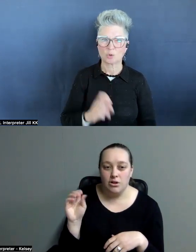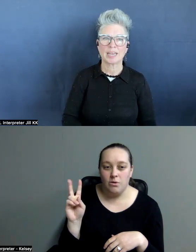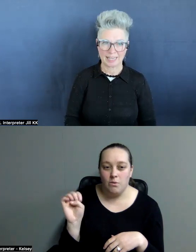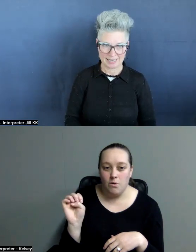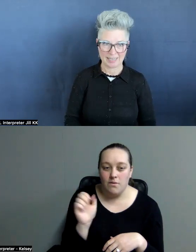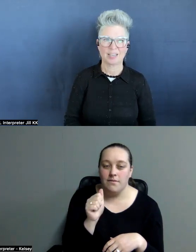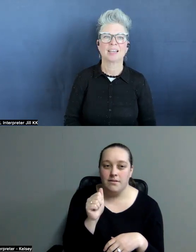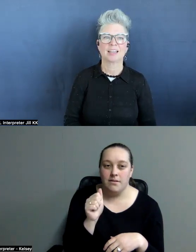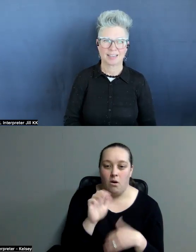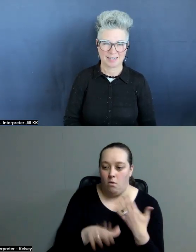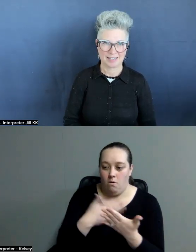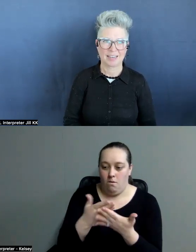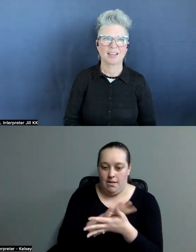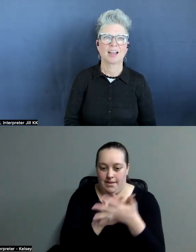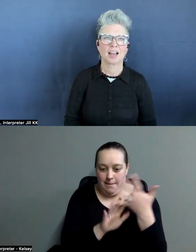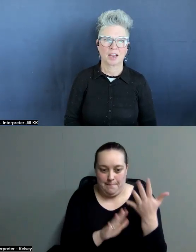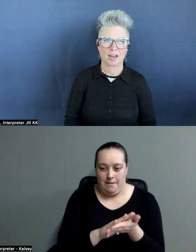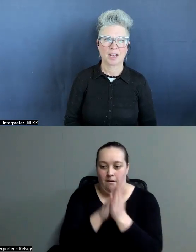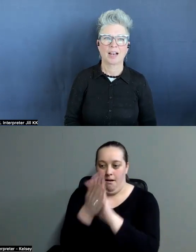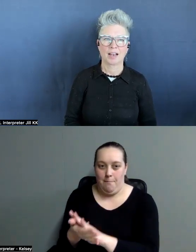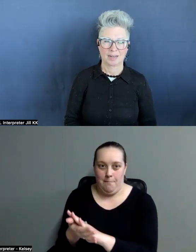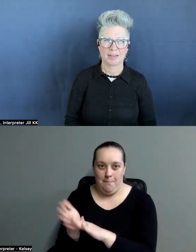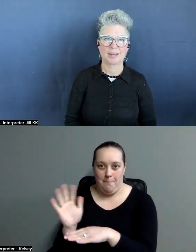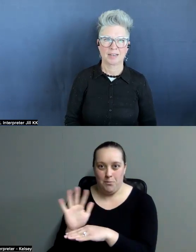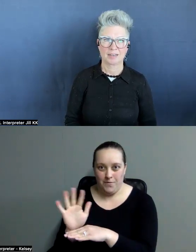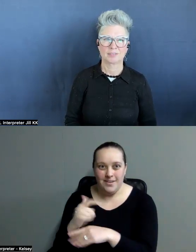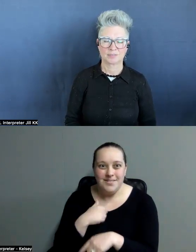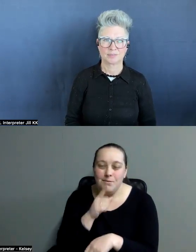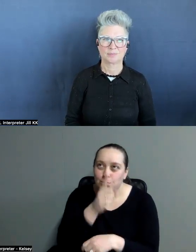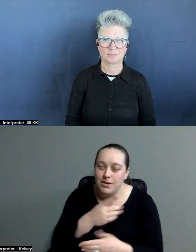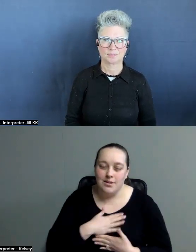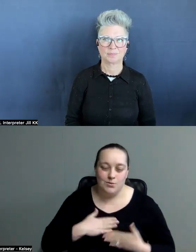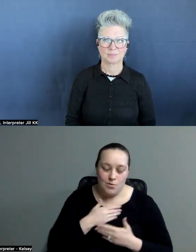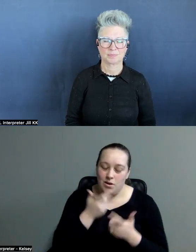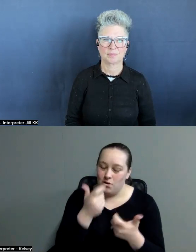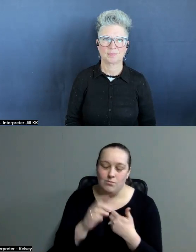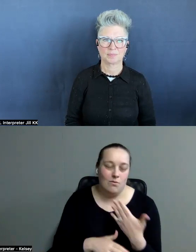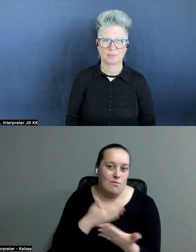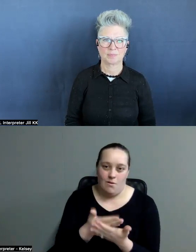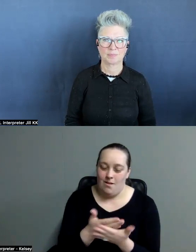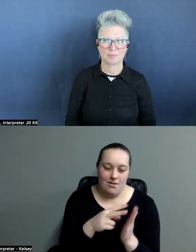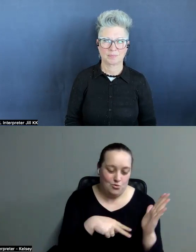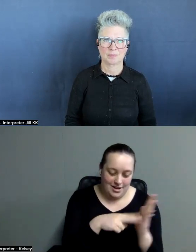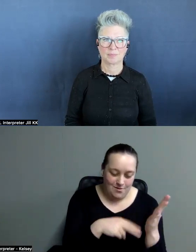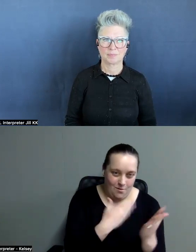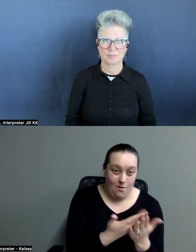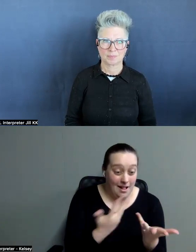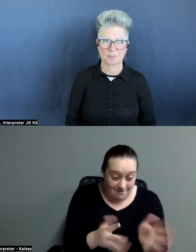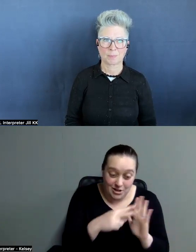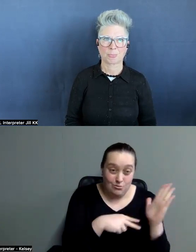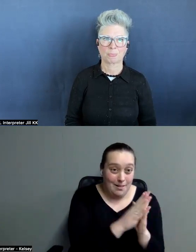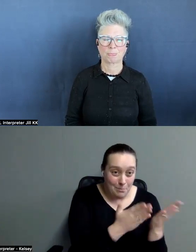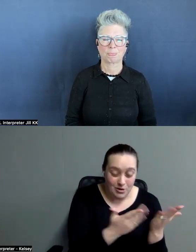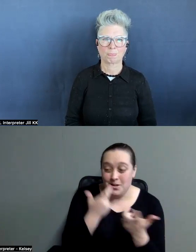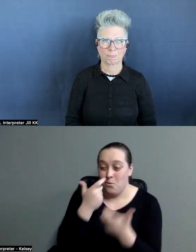into home albums. I really enjoyed all of them. Because I read all of the books and I've